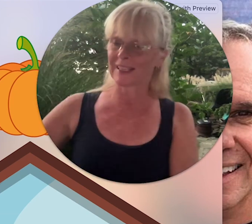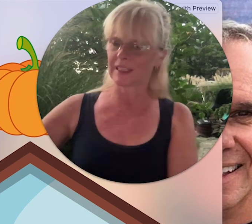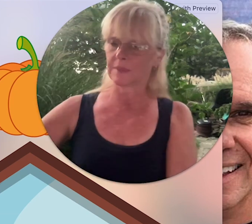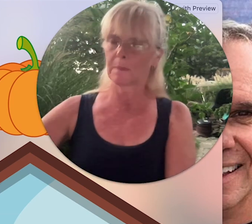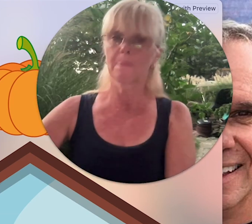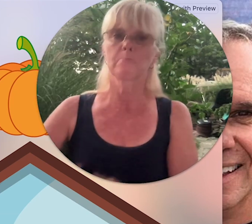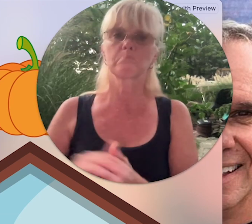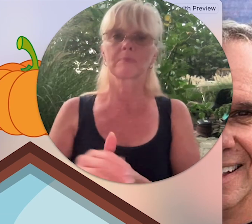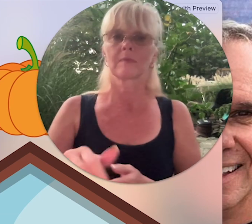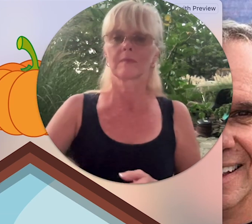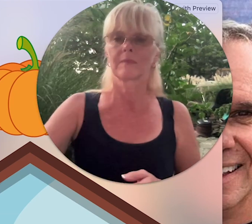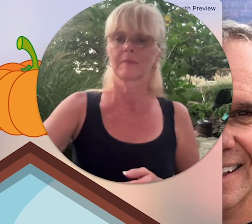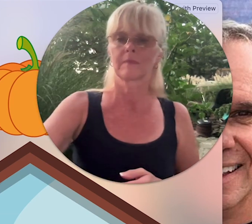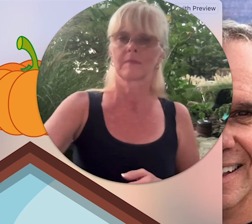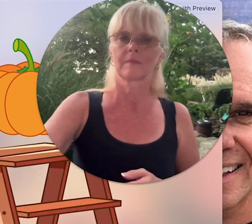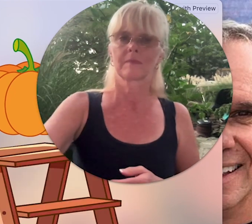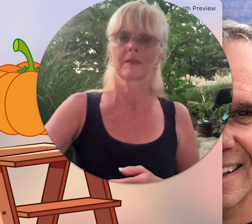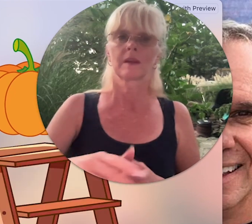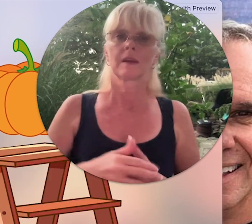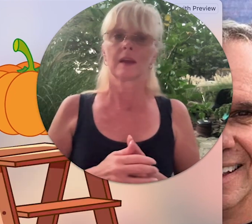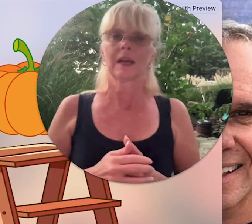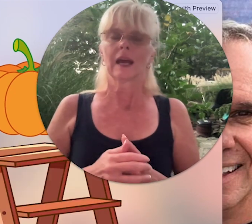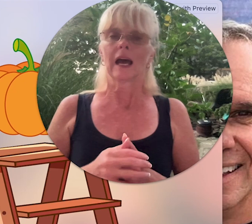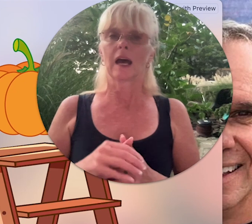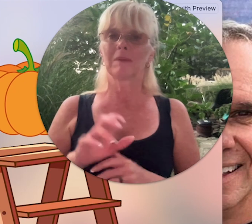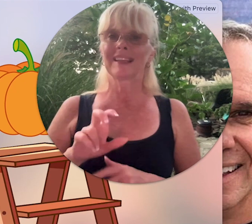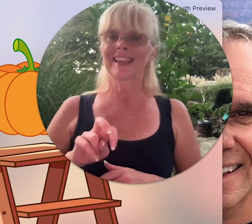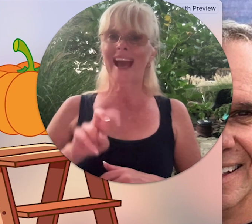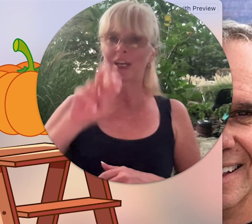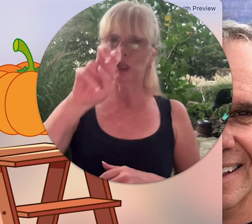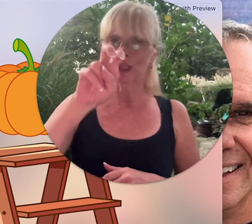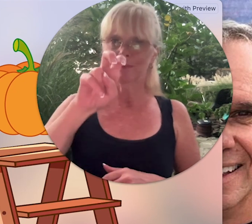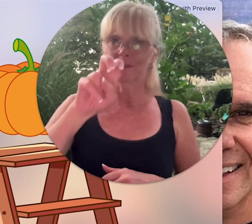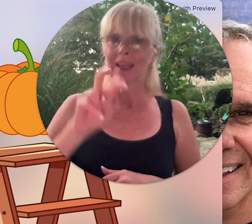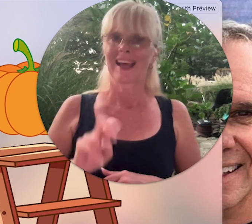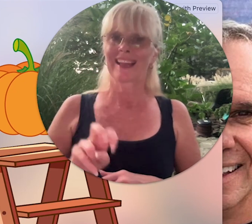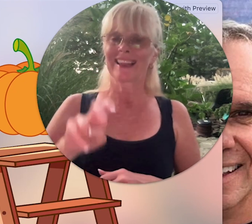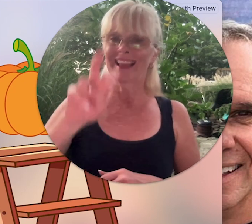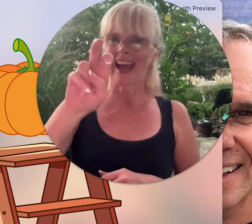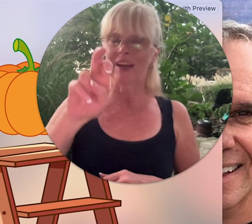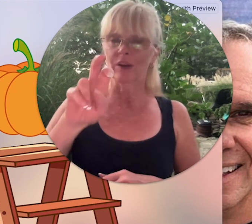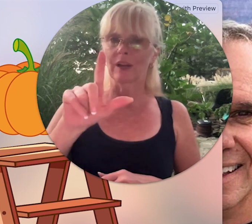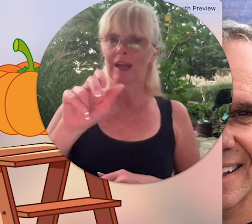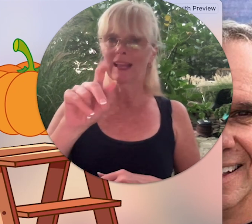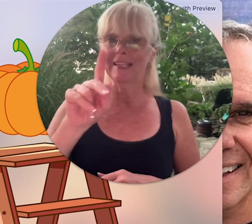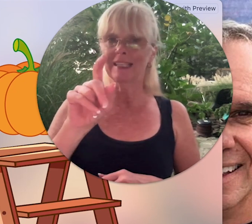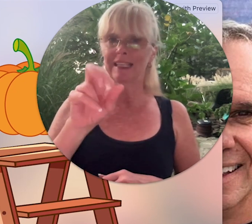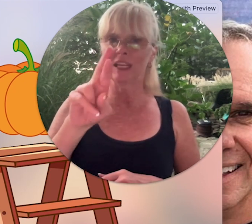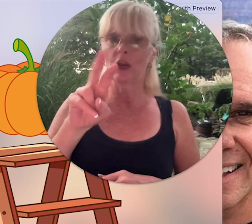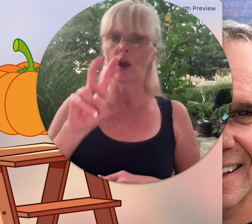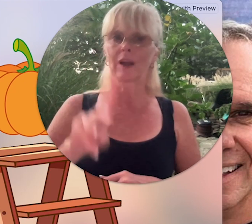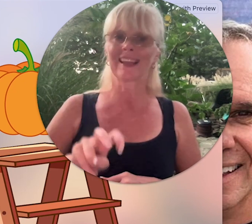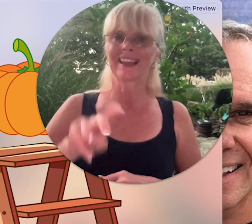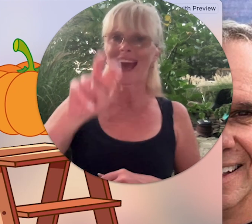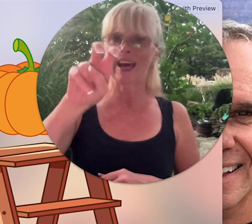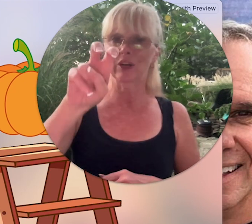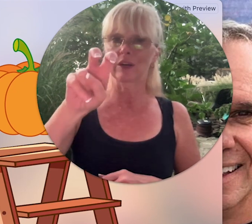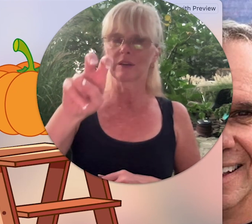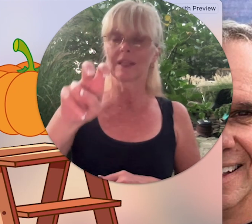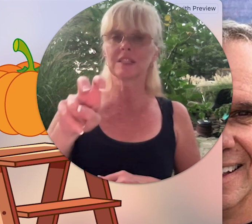ladder ladder ladder ladder ladder ladder and this